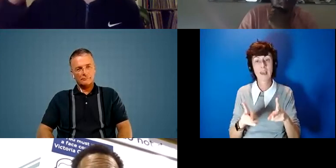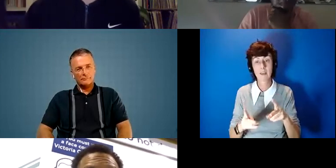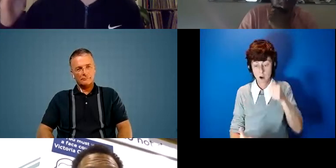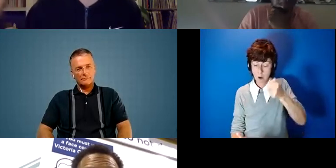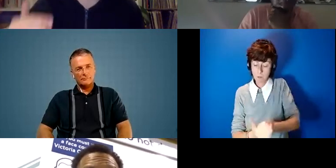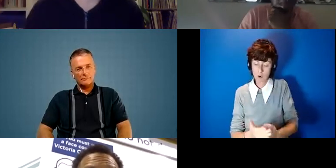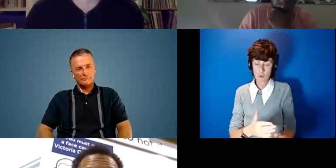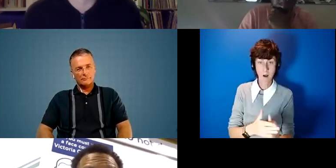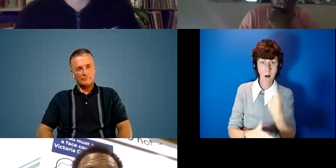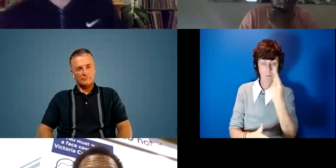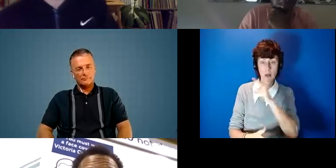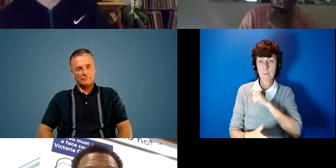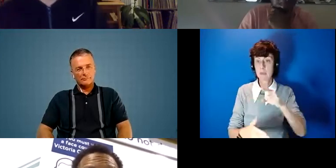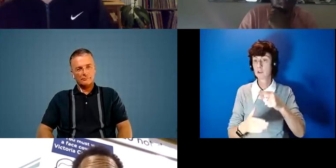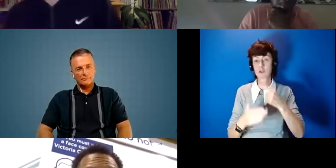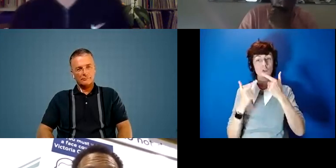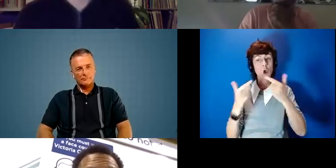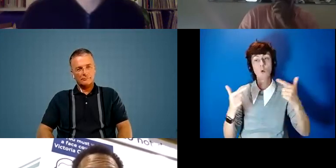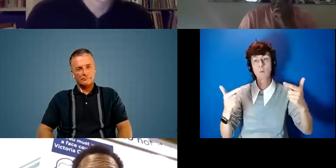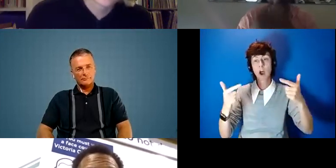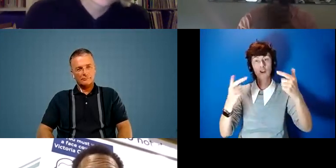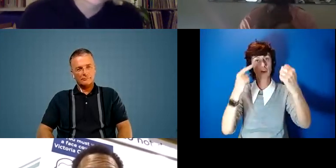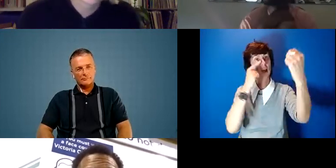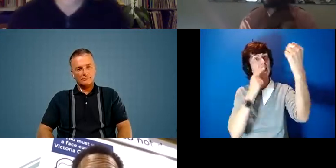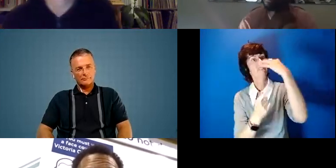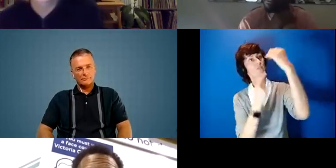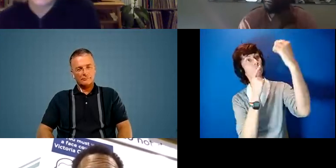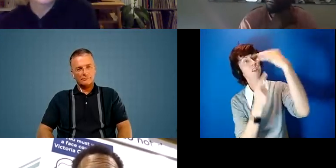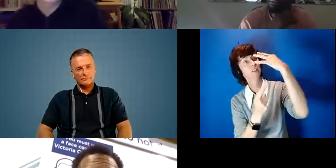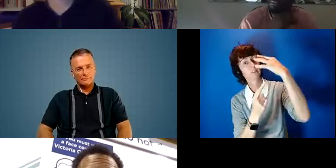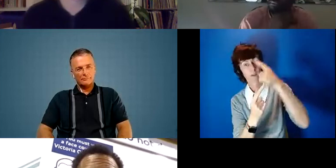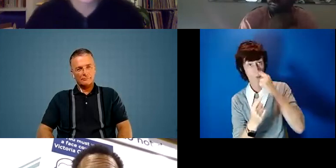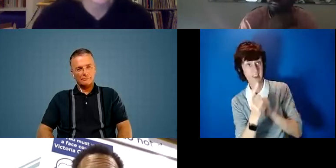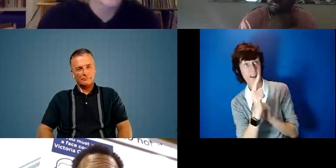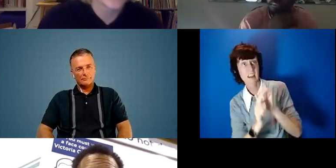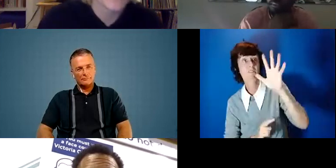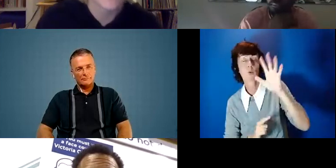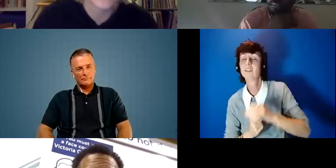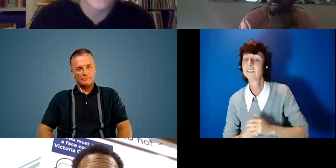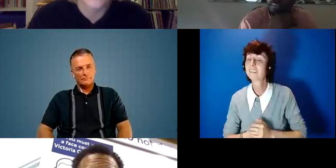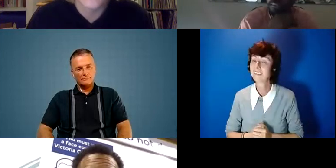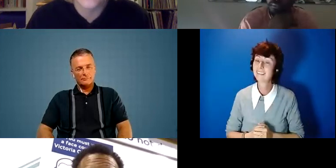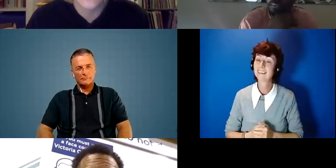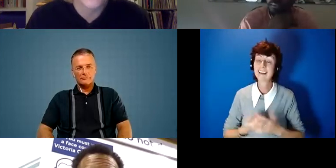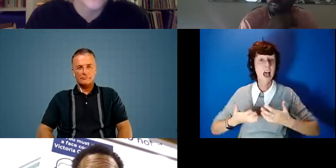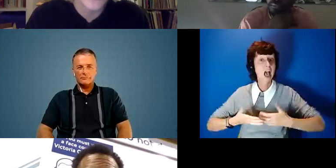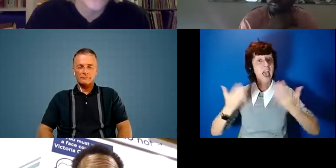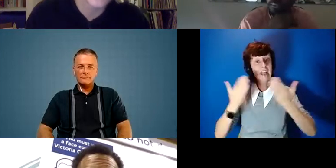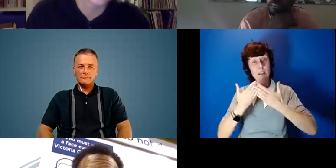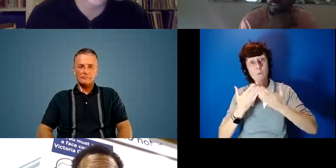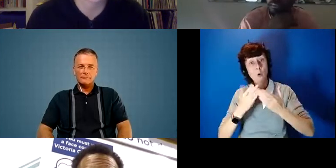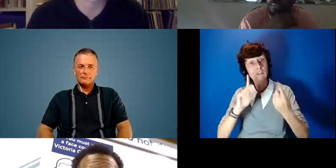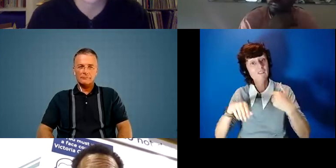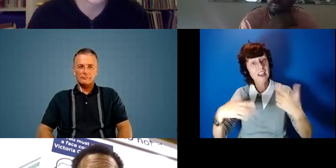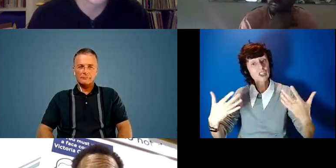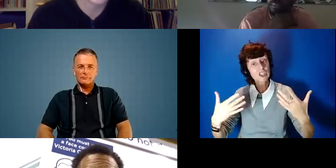all the top downness that we get from uh people saying that's the only way we can solve climate change um does anybody um else want to kind of reflect on that those last kind of two quick